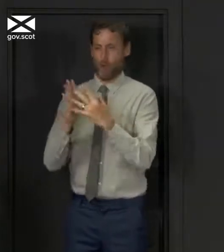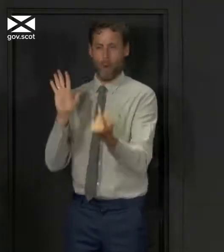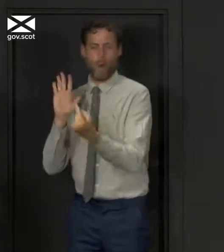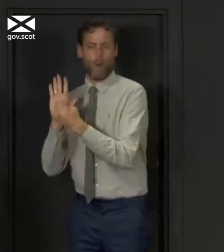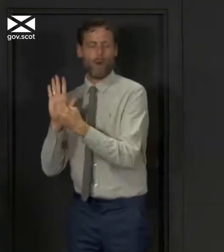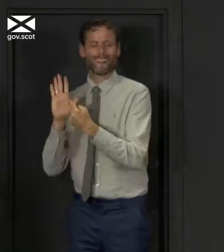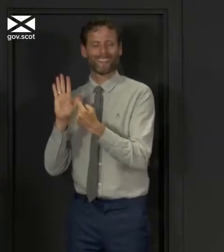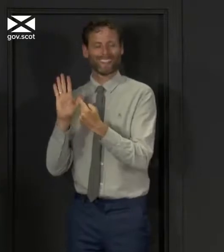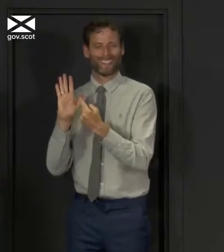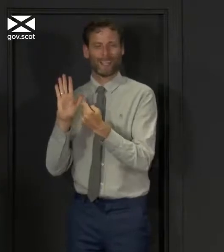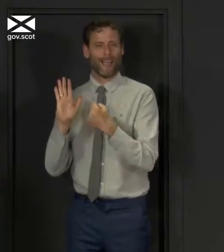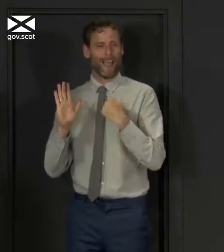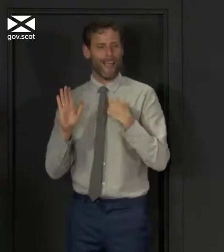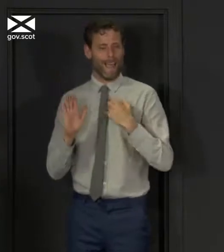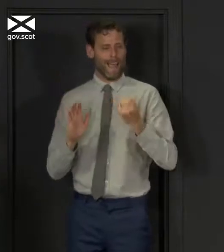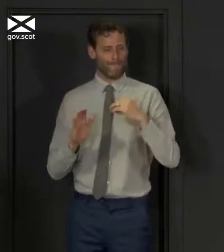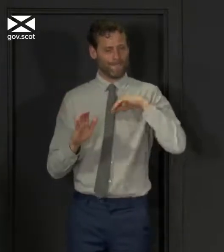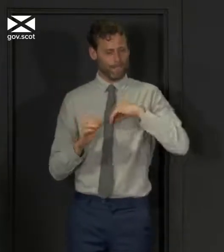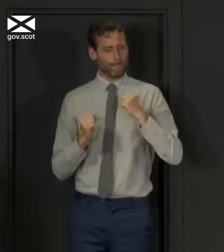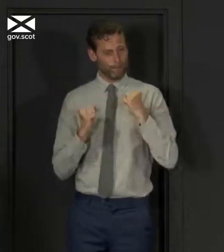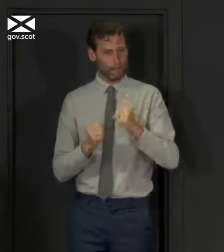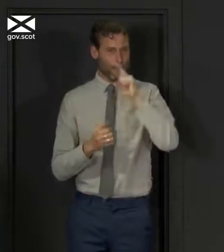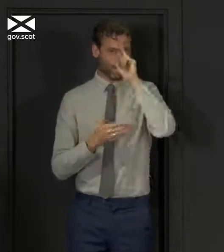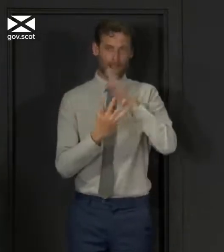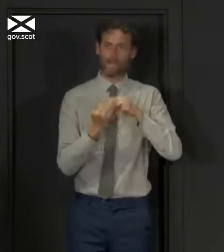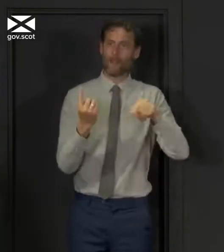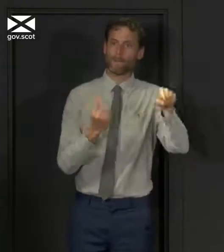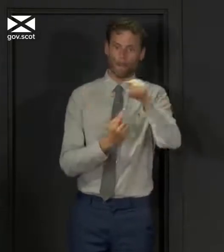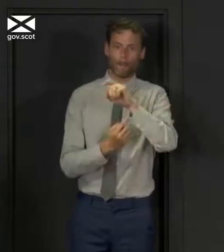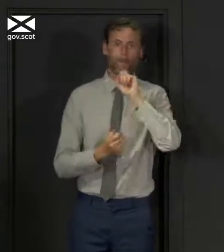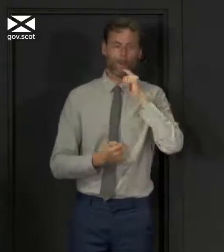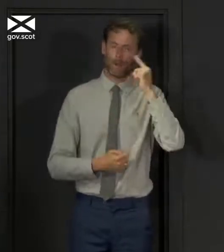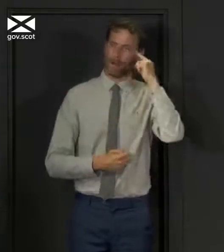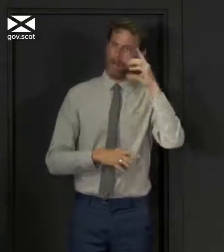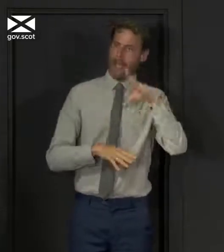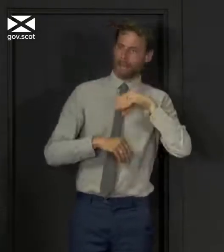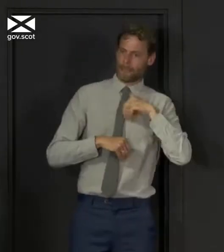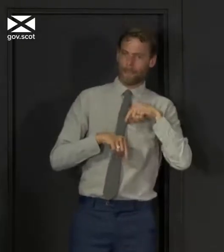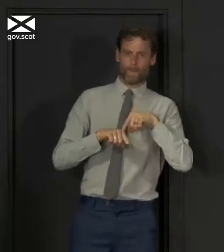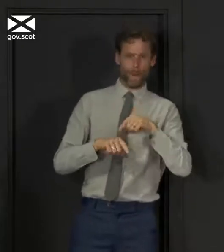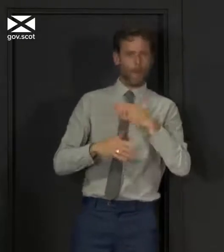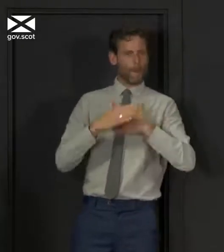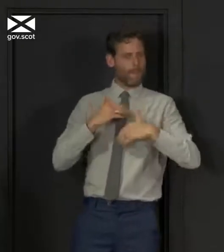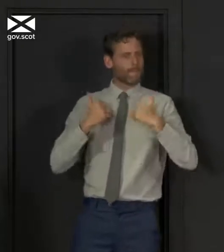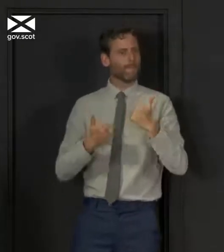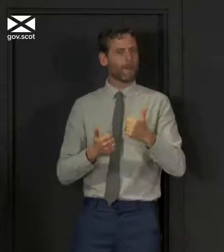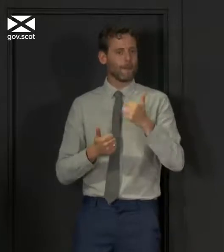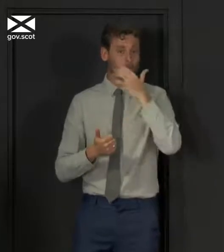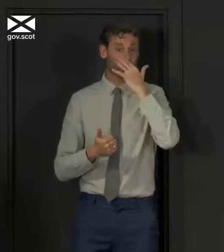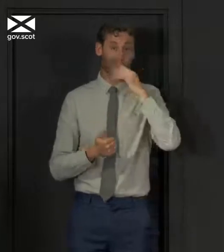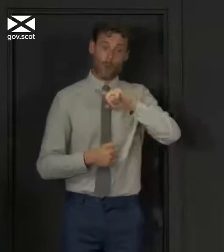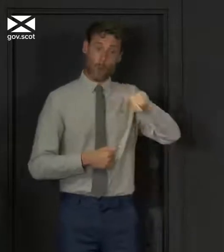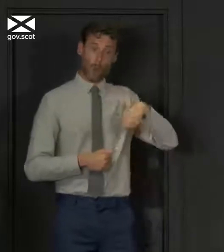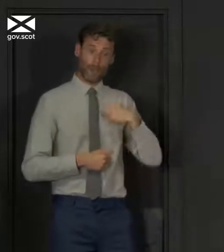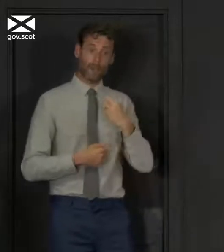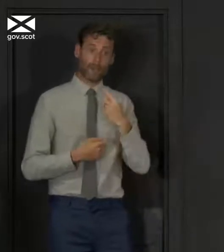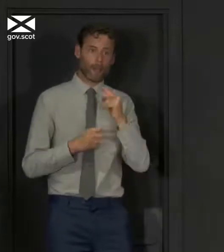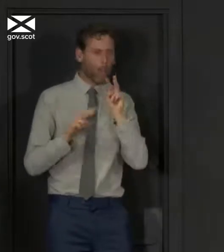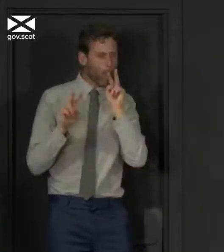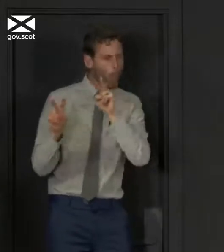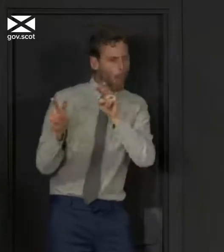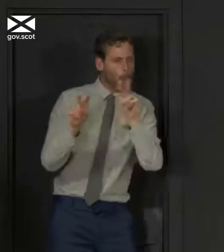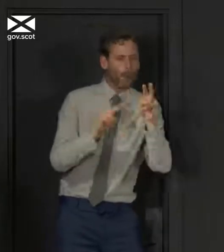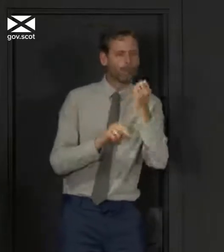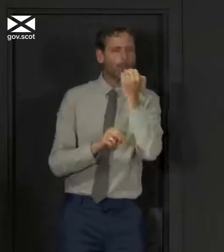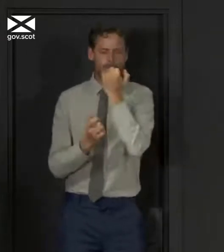country will do the right thing. Inevitably, and by necessity, we will be monitoring the impact of all of these changes to